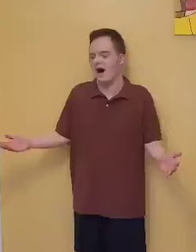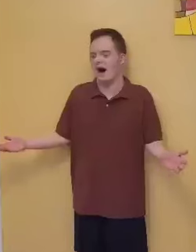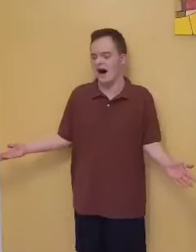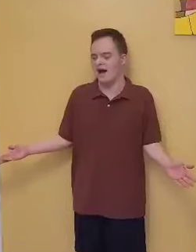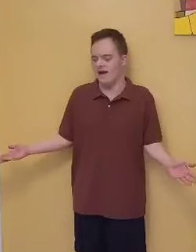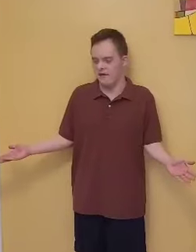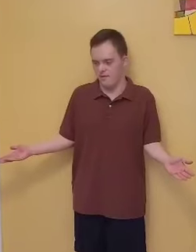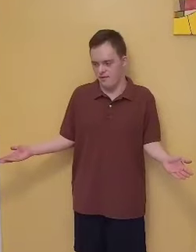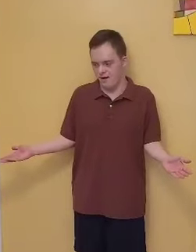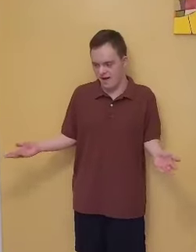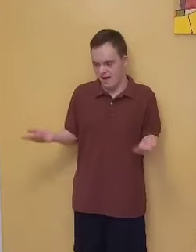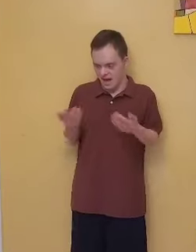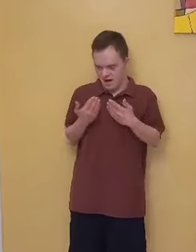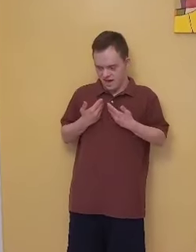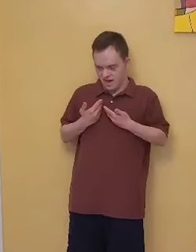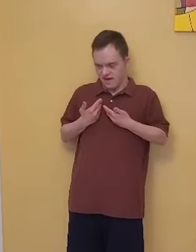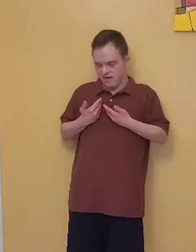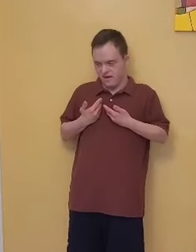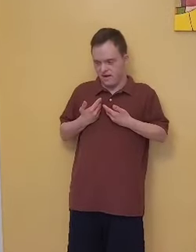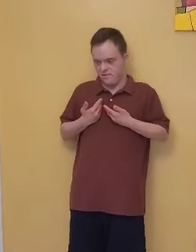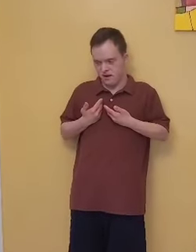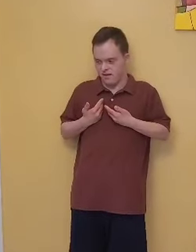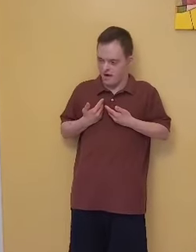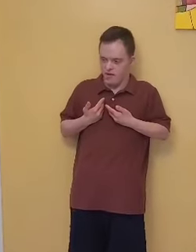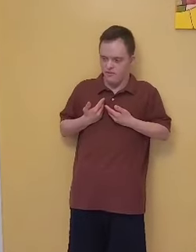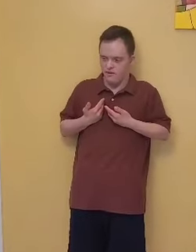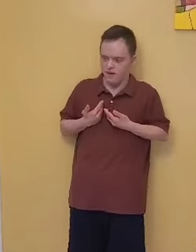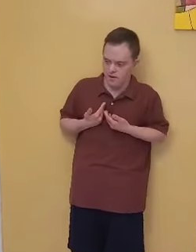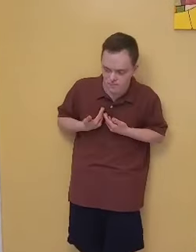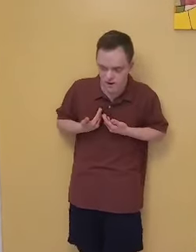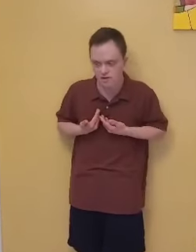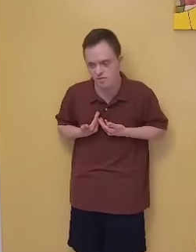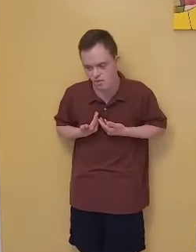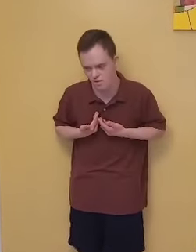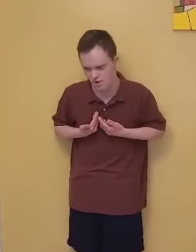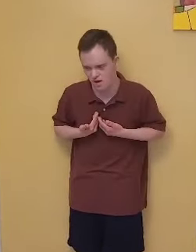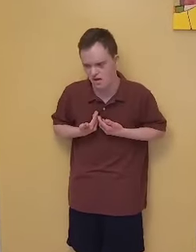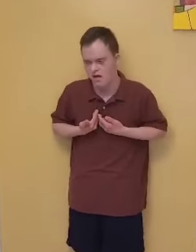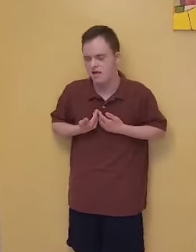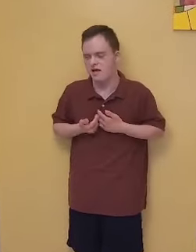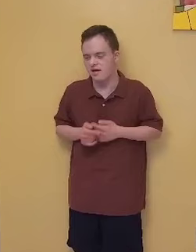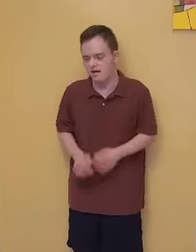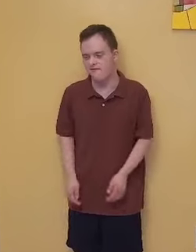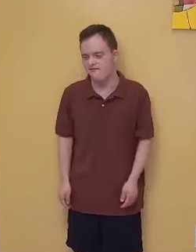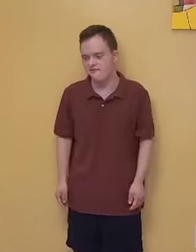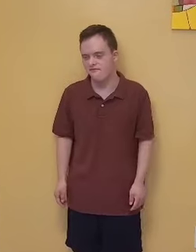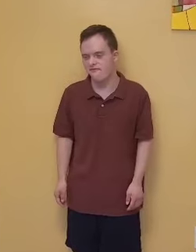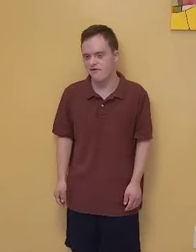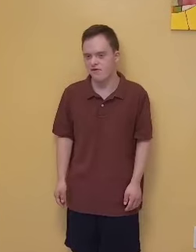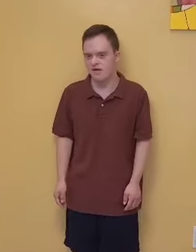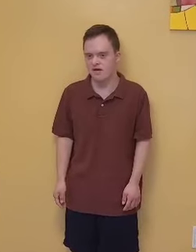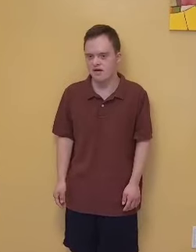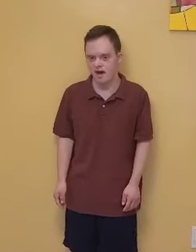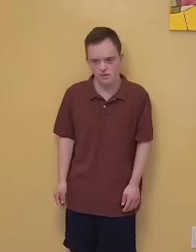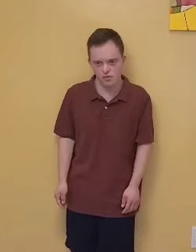Hi everybody, I'm Anthony Mastella from Make It Possible. This is 1 Samuel